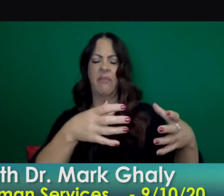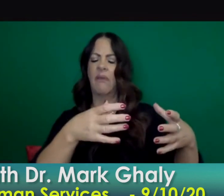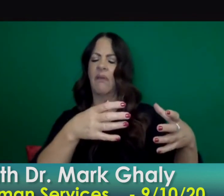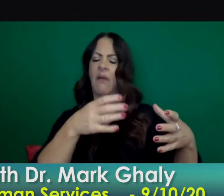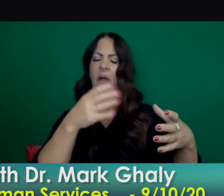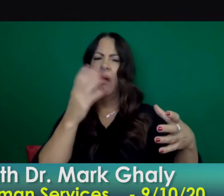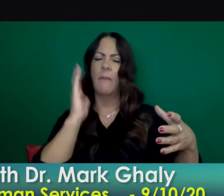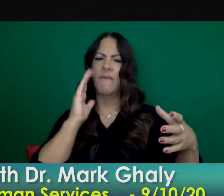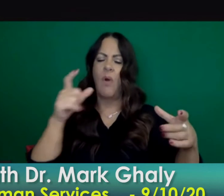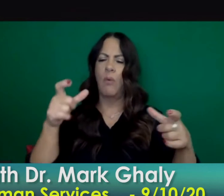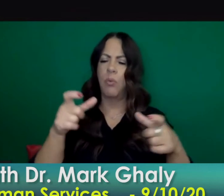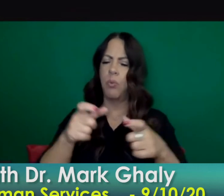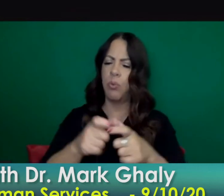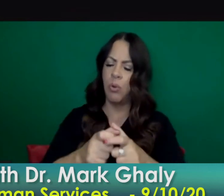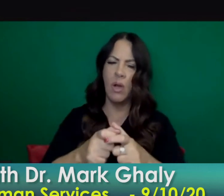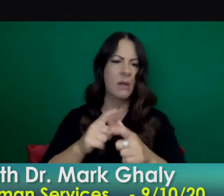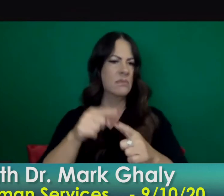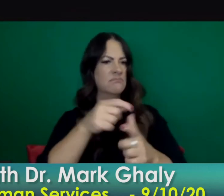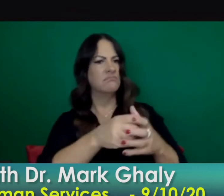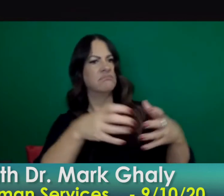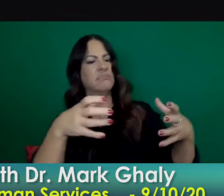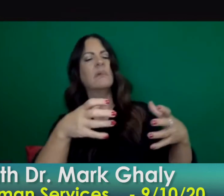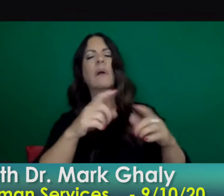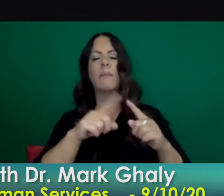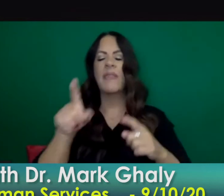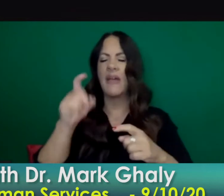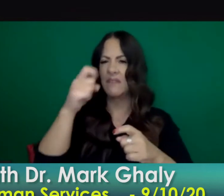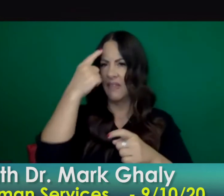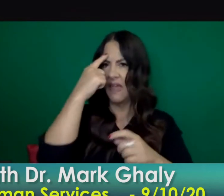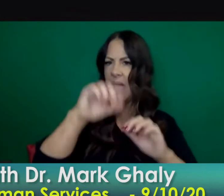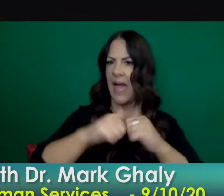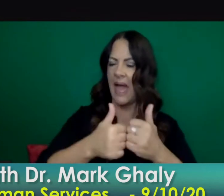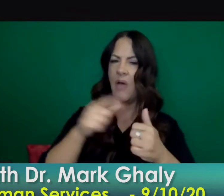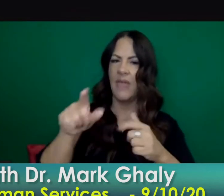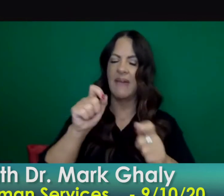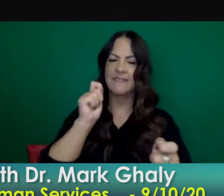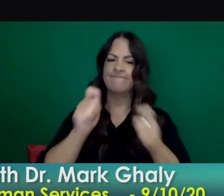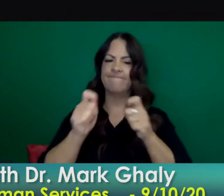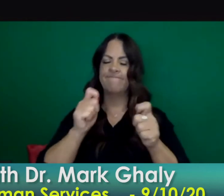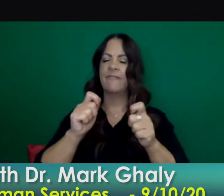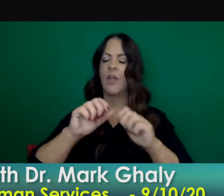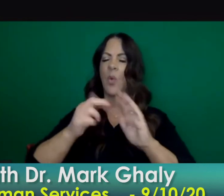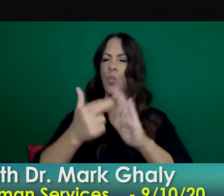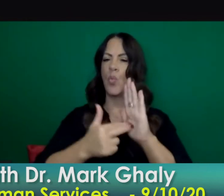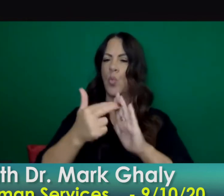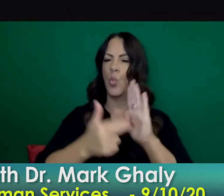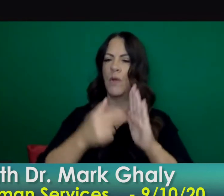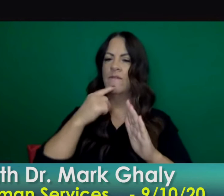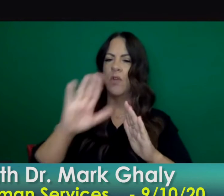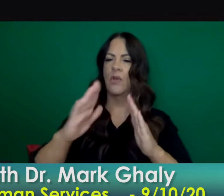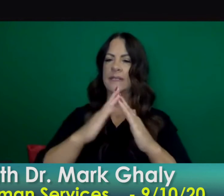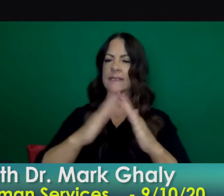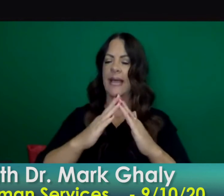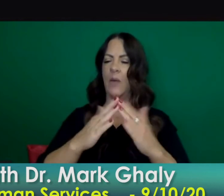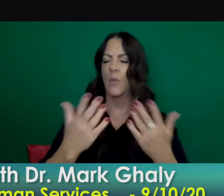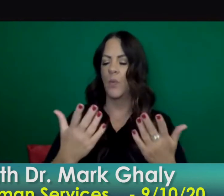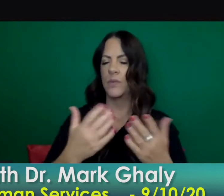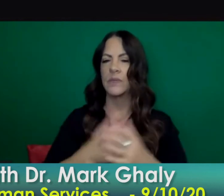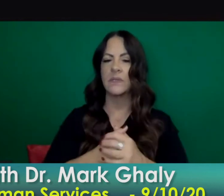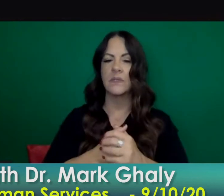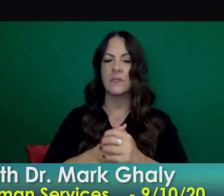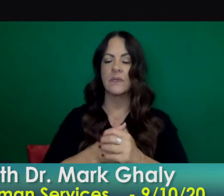and stringent moving forward but really thoughtful in reapplying any more restrictive conditions so